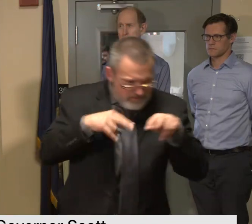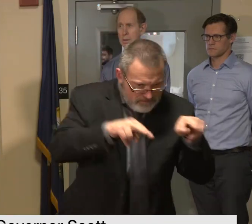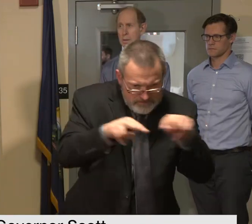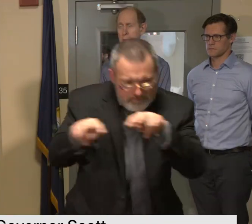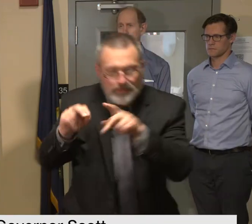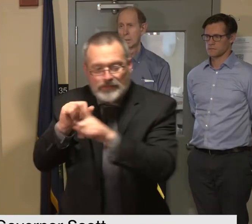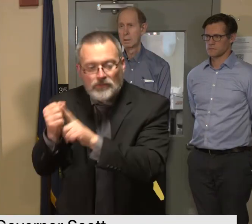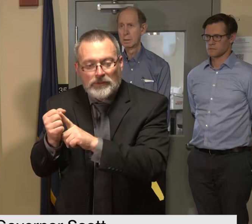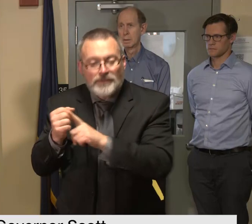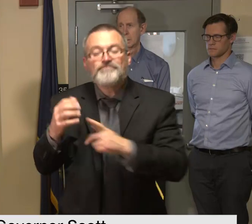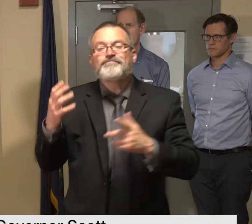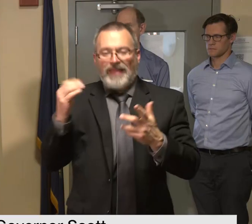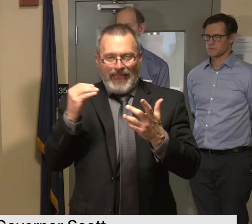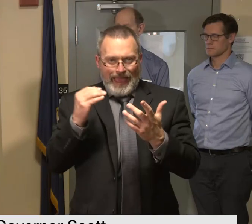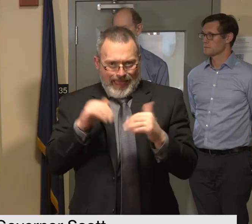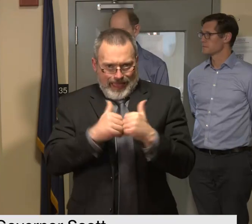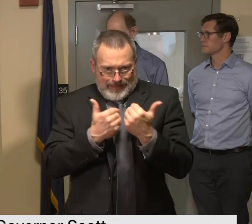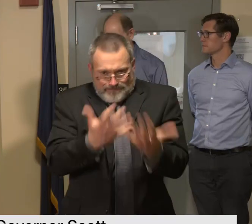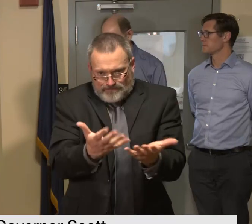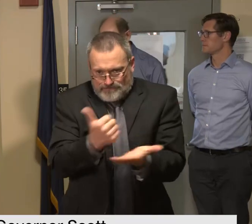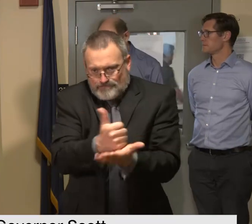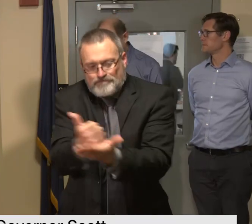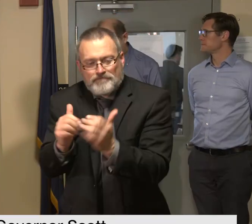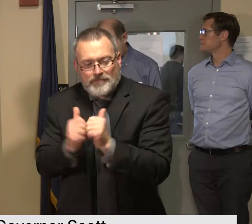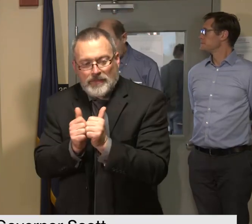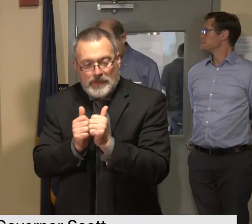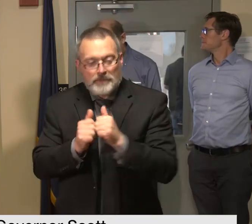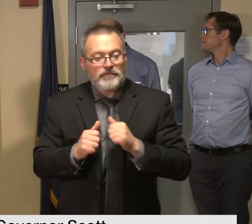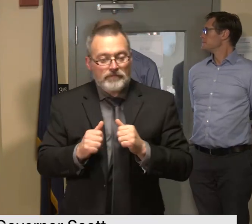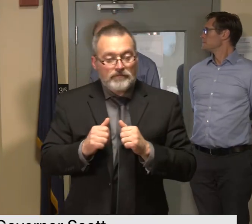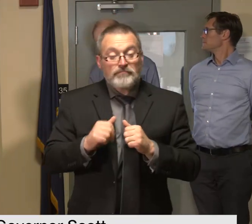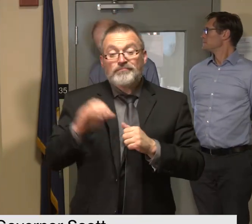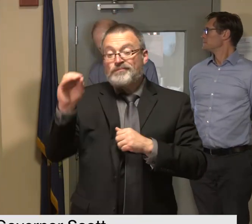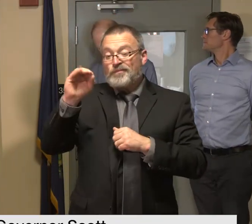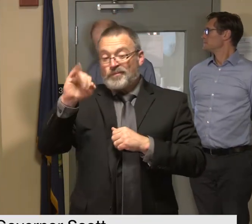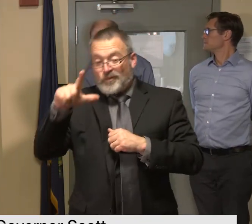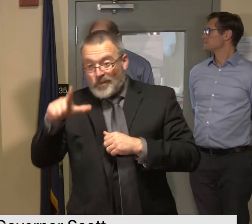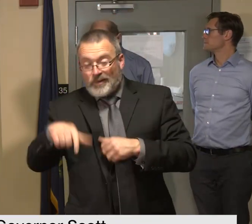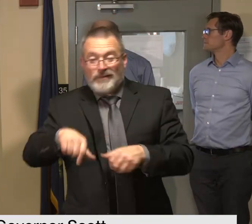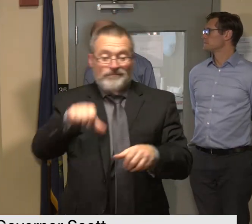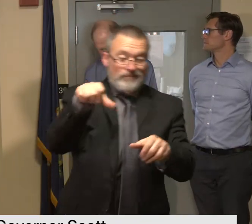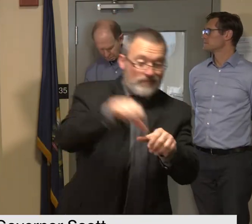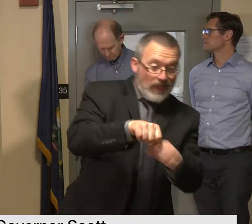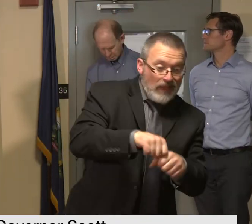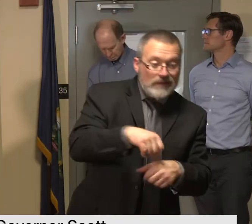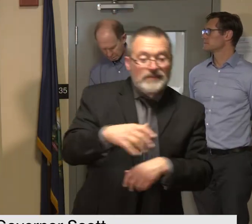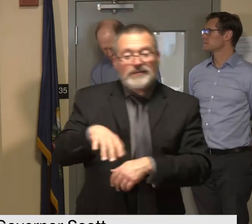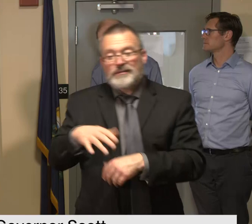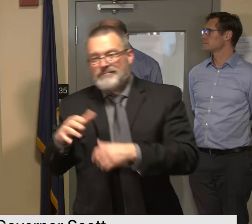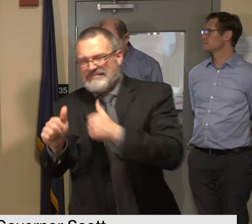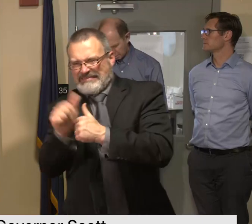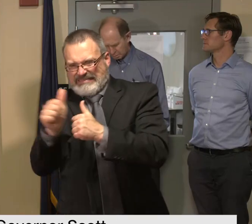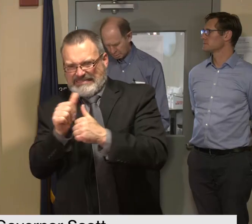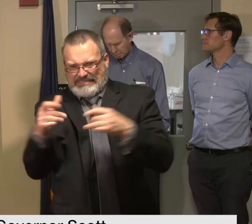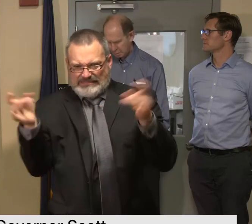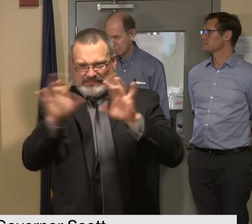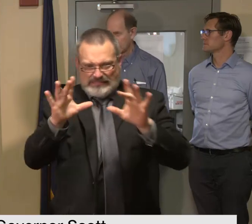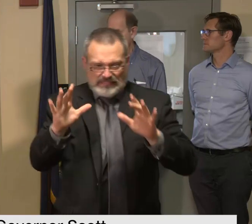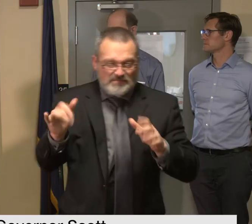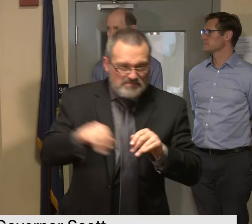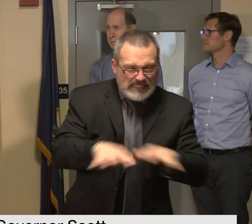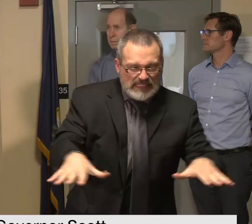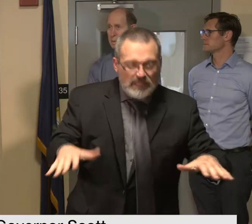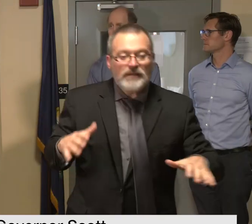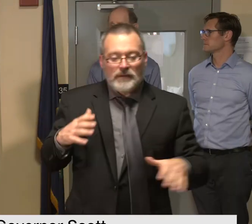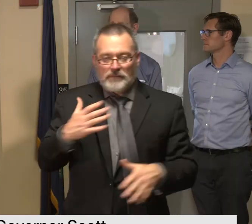support as needed please report spills of oil fuel or other hazardous materials that you may have experienced as a